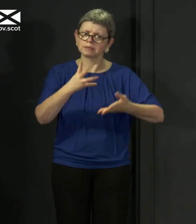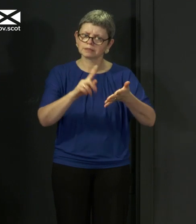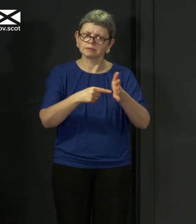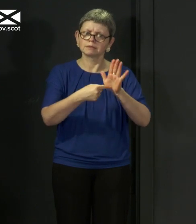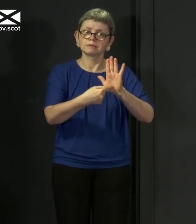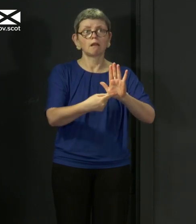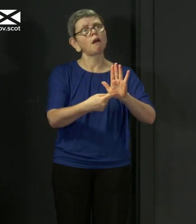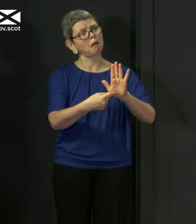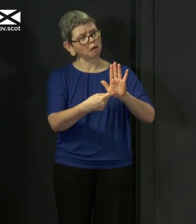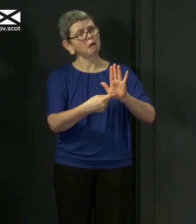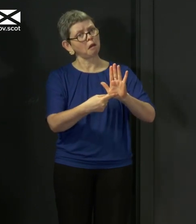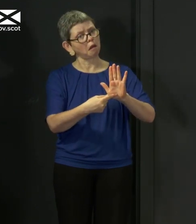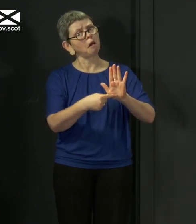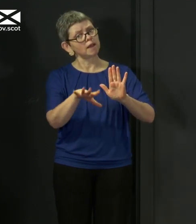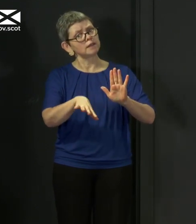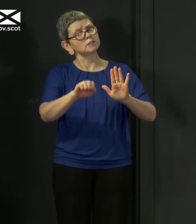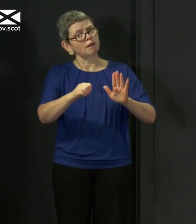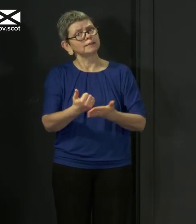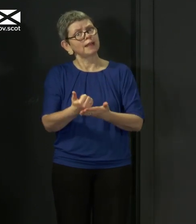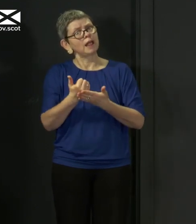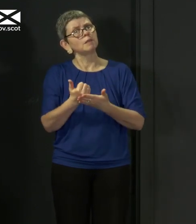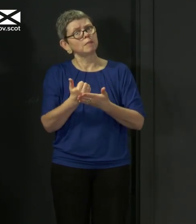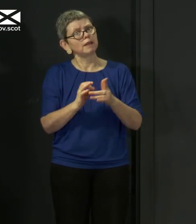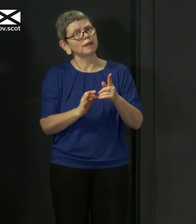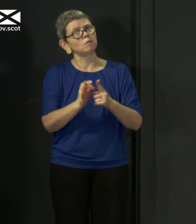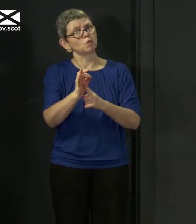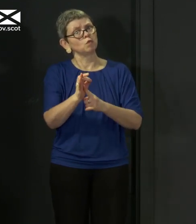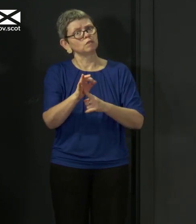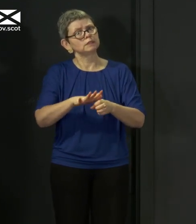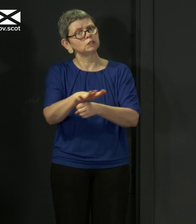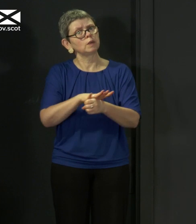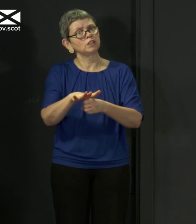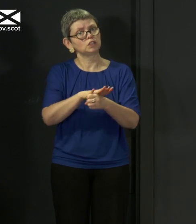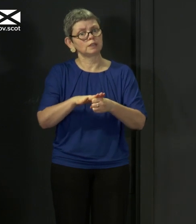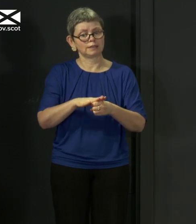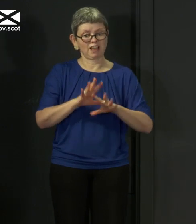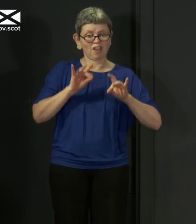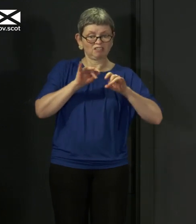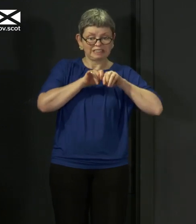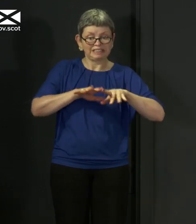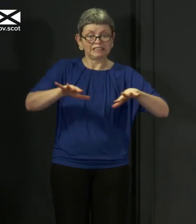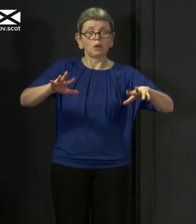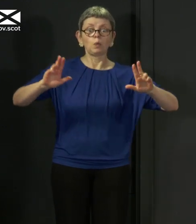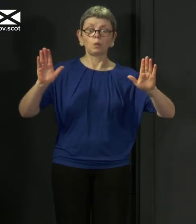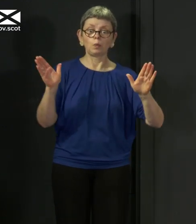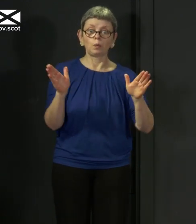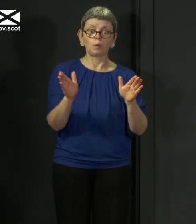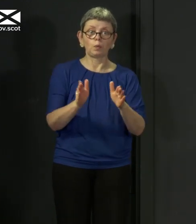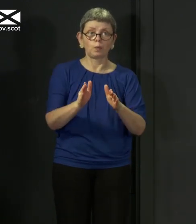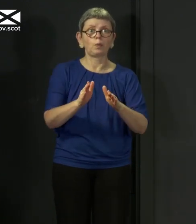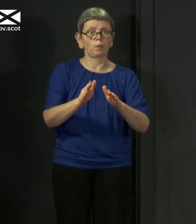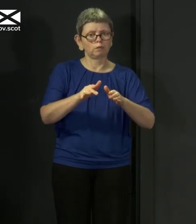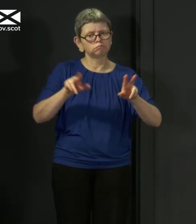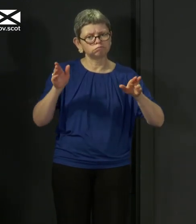we are all taking are helping to slow the spread of this virus as we wanted to do. They are helping to protect the NHS